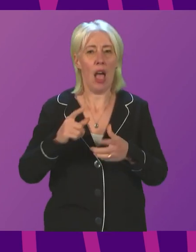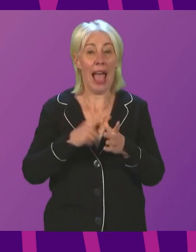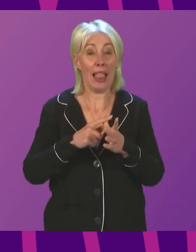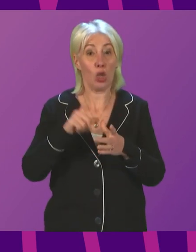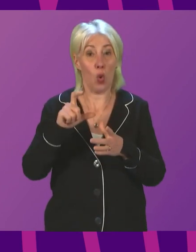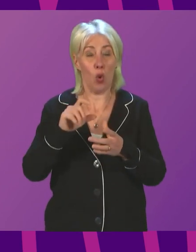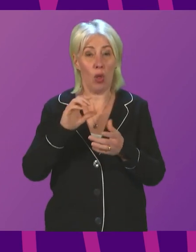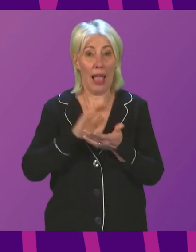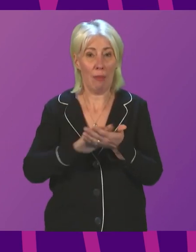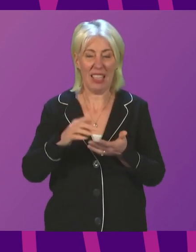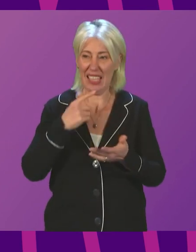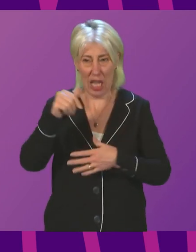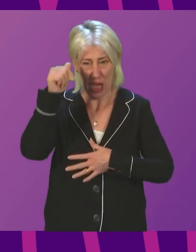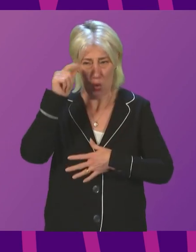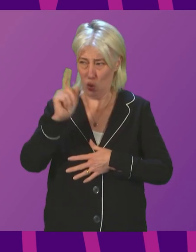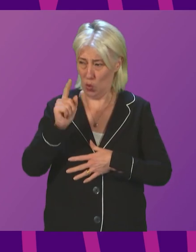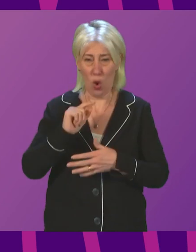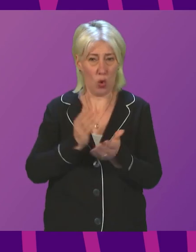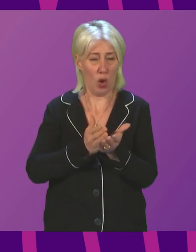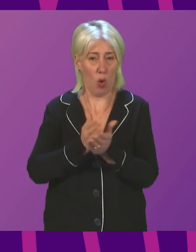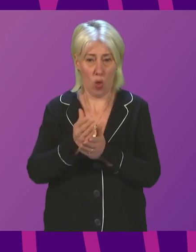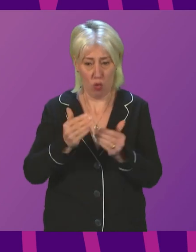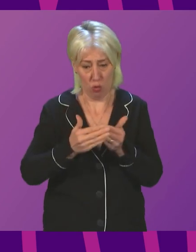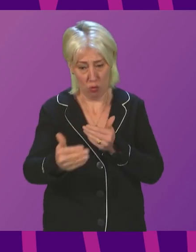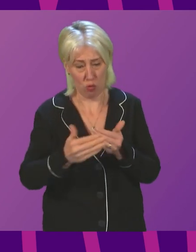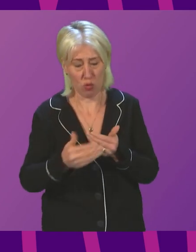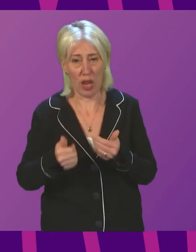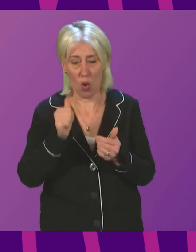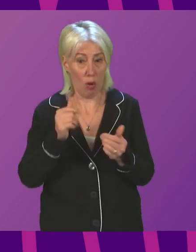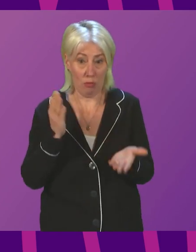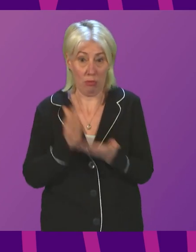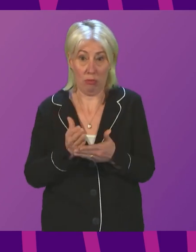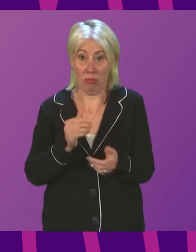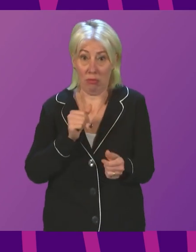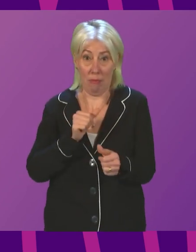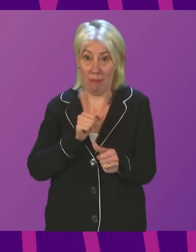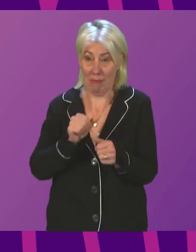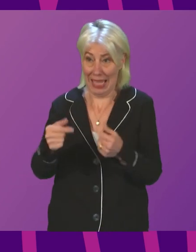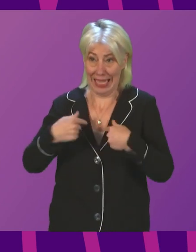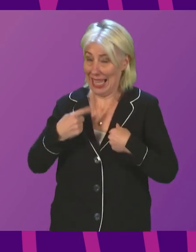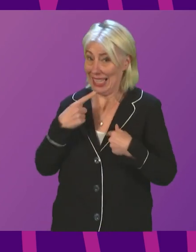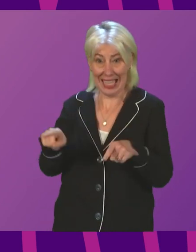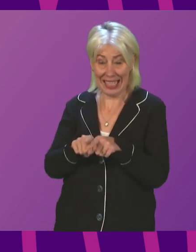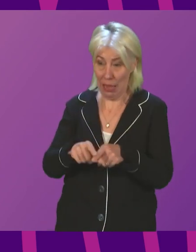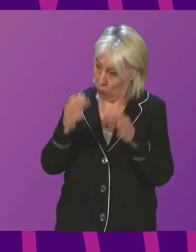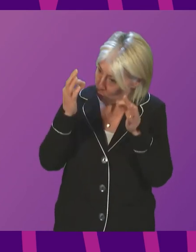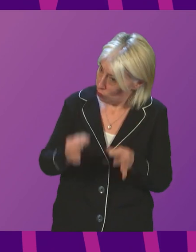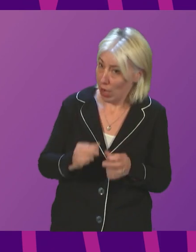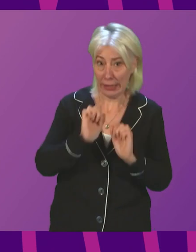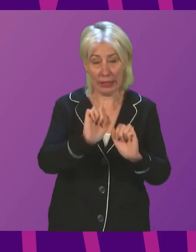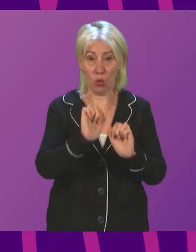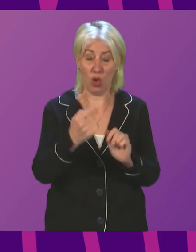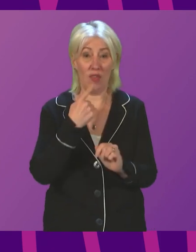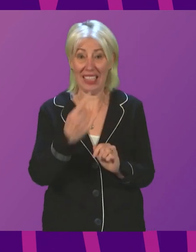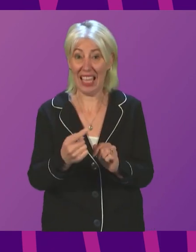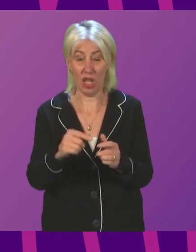dangers that faced the National Health Service over the course of the next few months. I couldn't have said it better myself. It was an accurate reflection of the